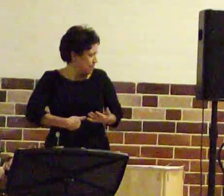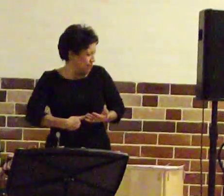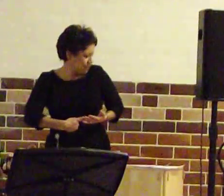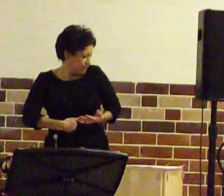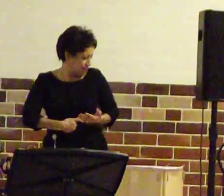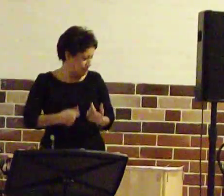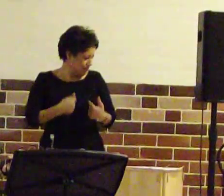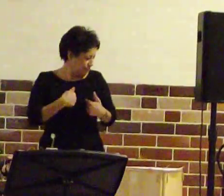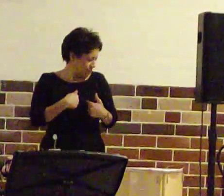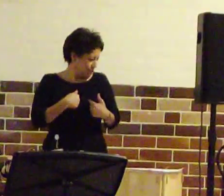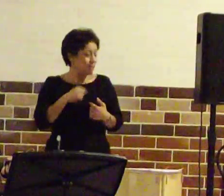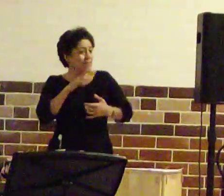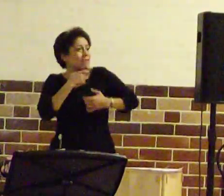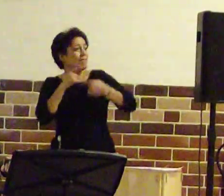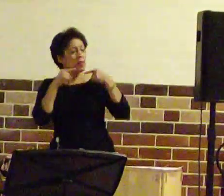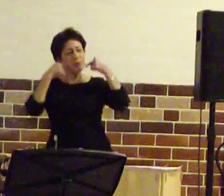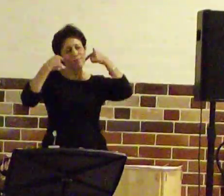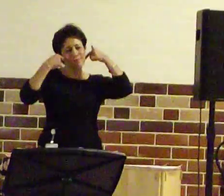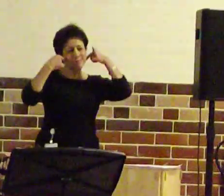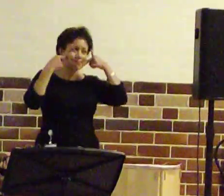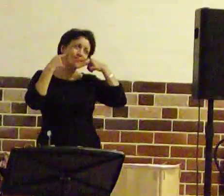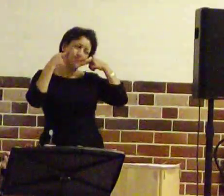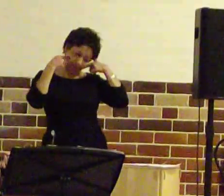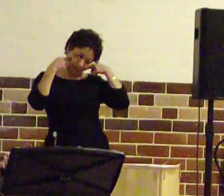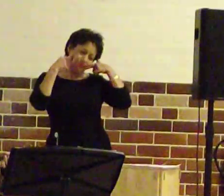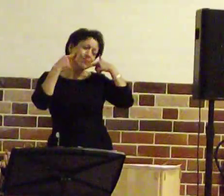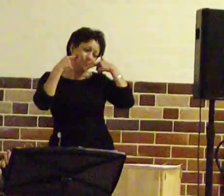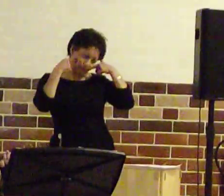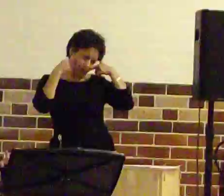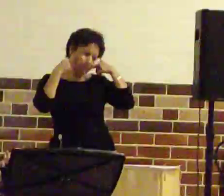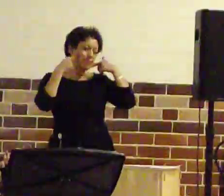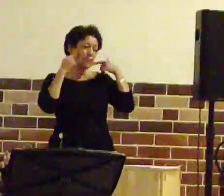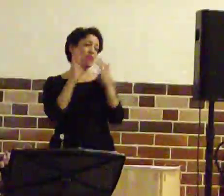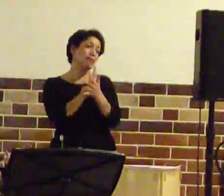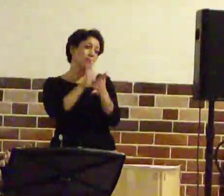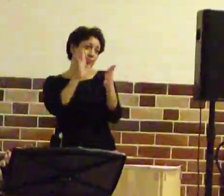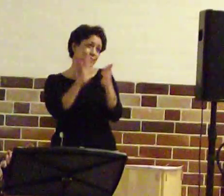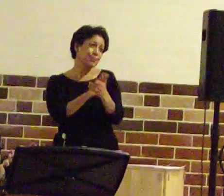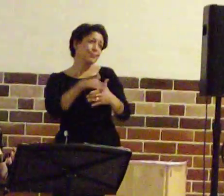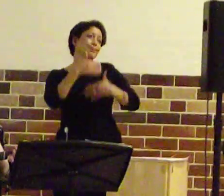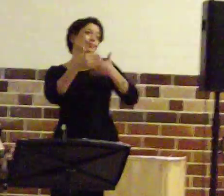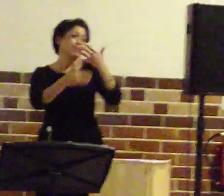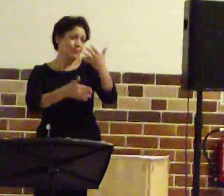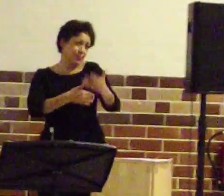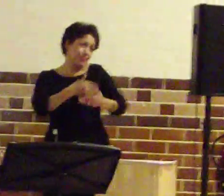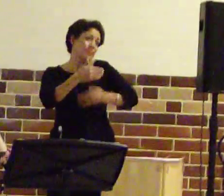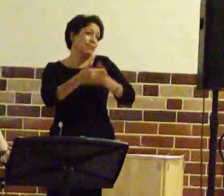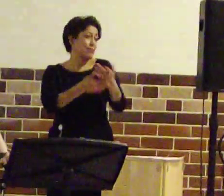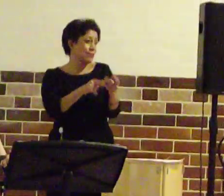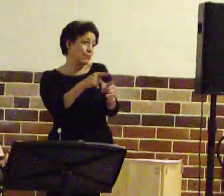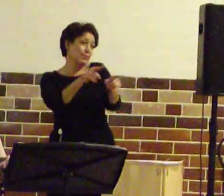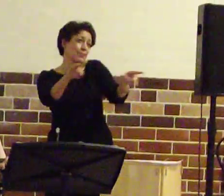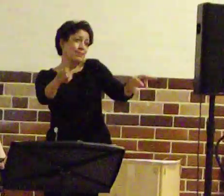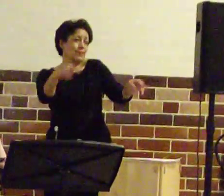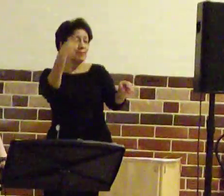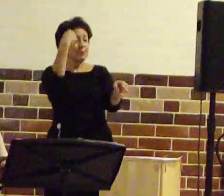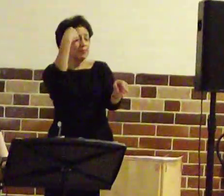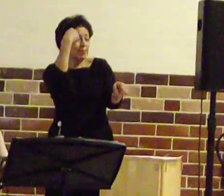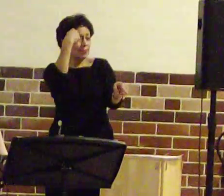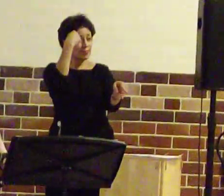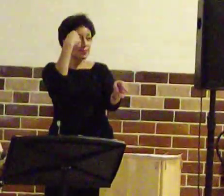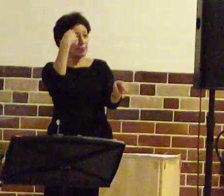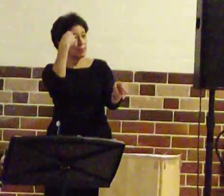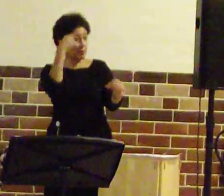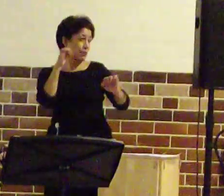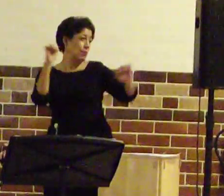And I will smile and nod and smile, I'll be happy all the while. You might think that I'm a